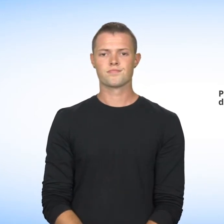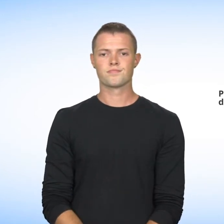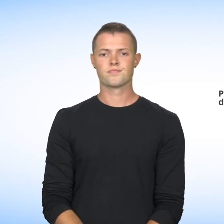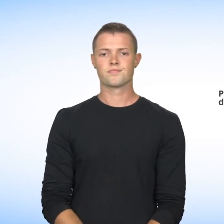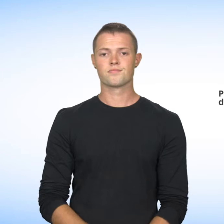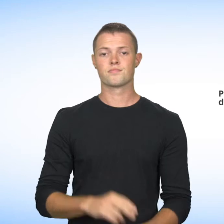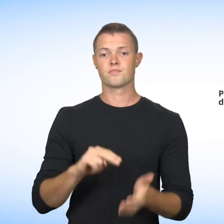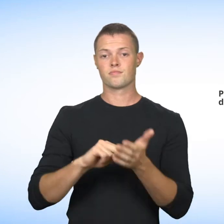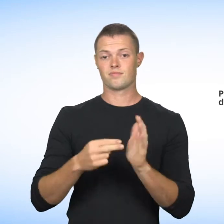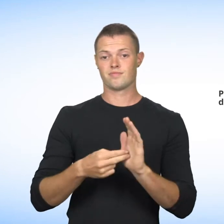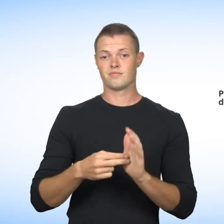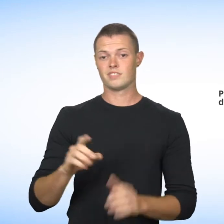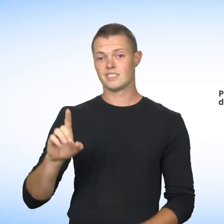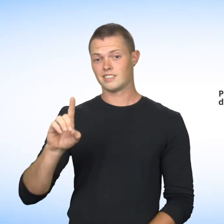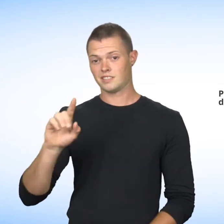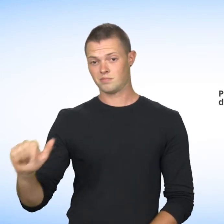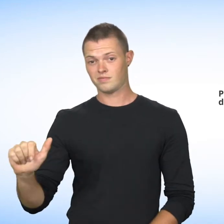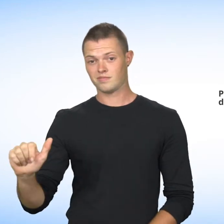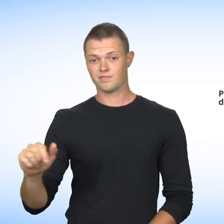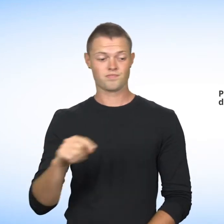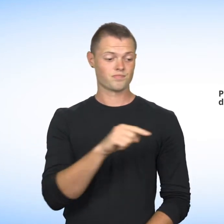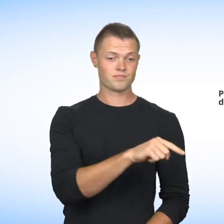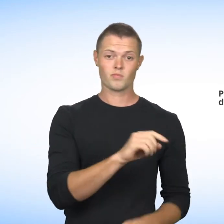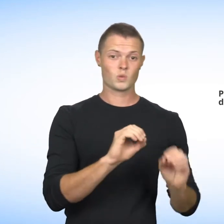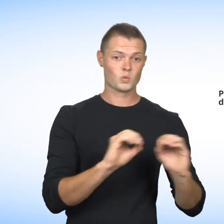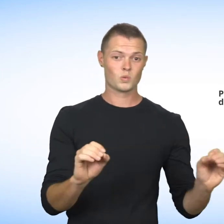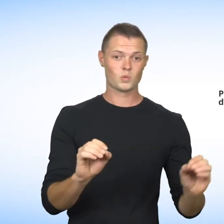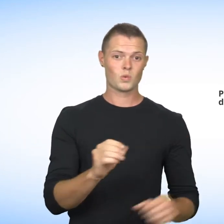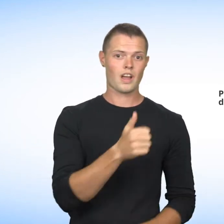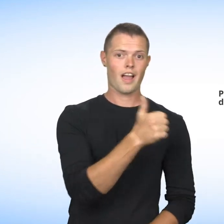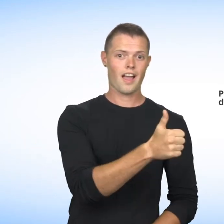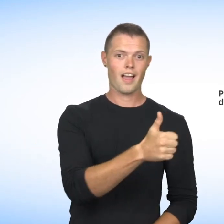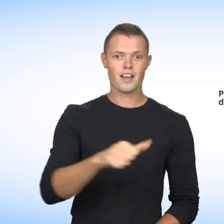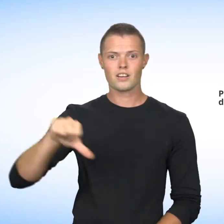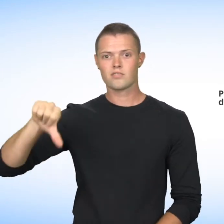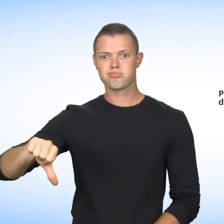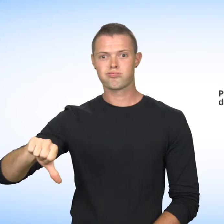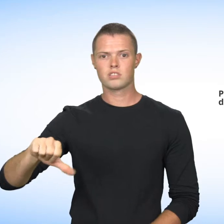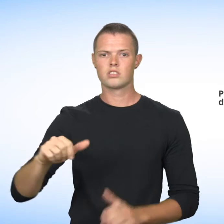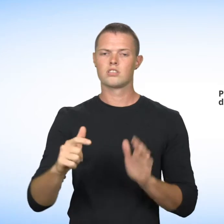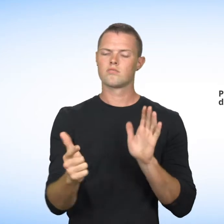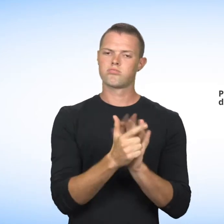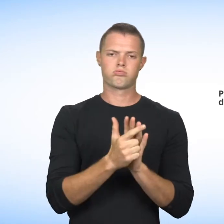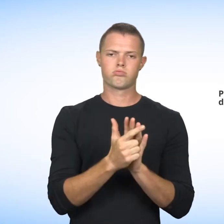This means you cannot be treated differently because you are disabled or use a means to palliate a disability.